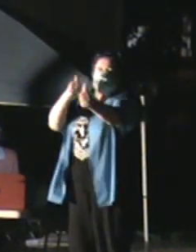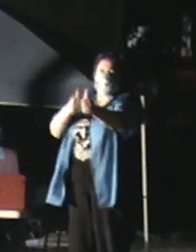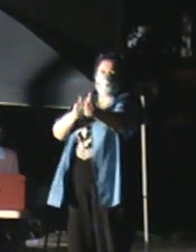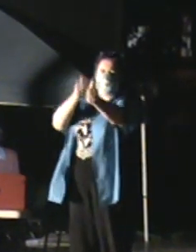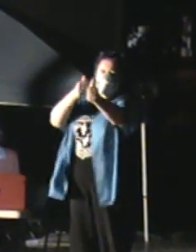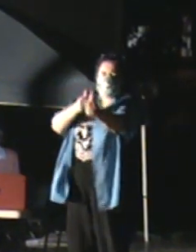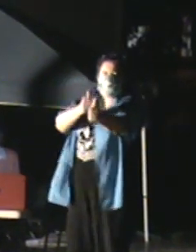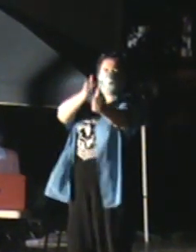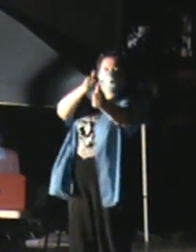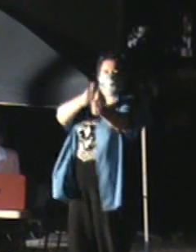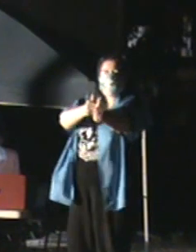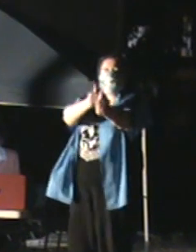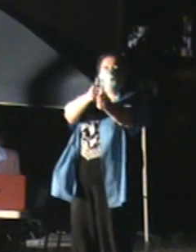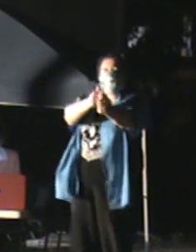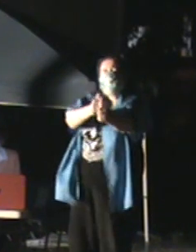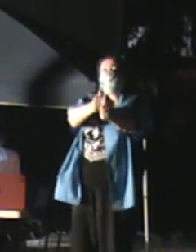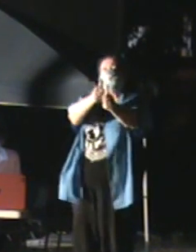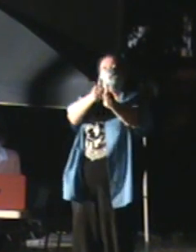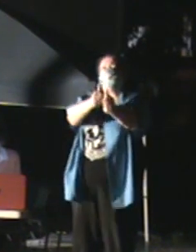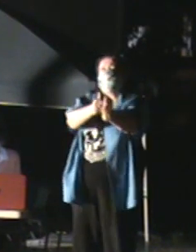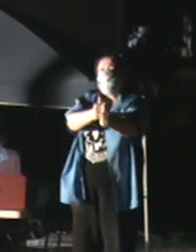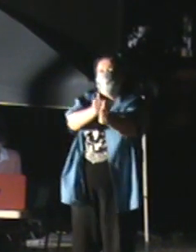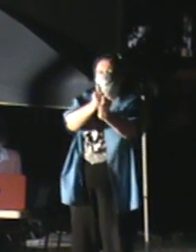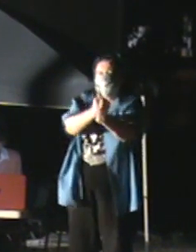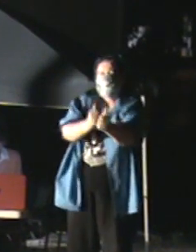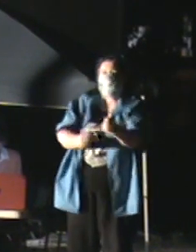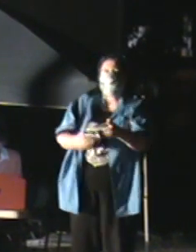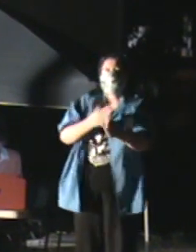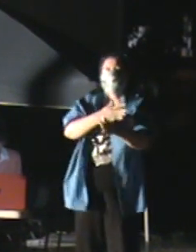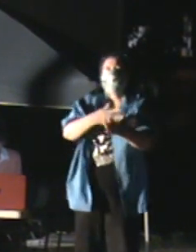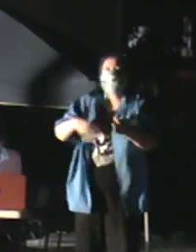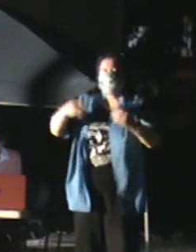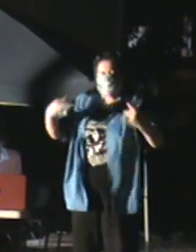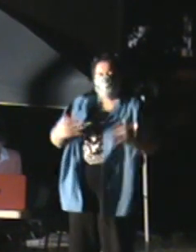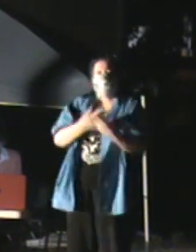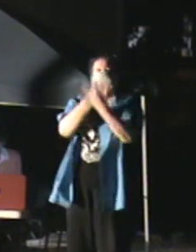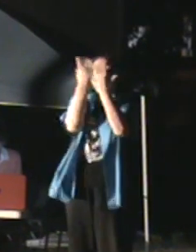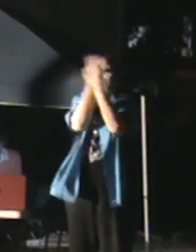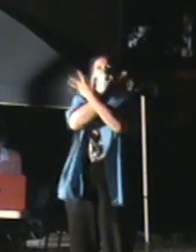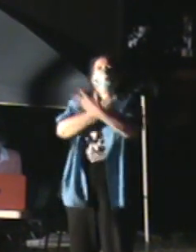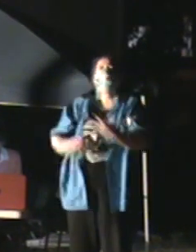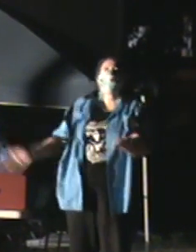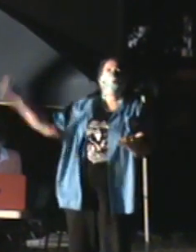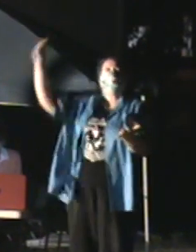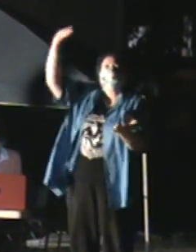the wind